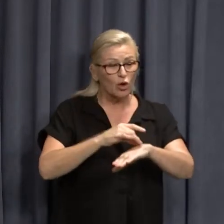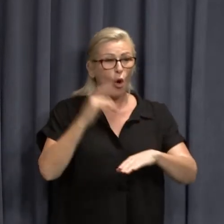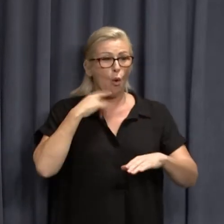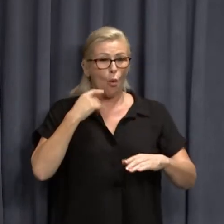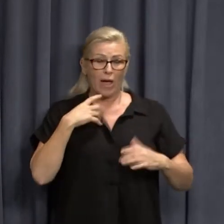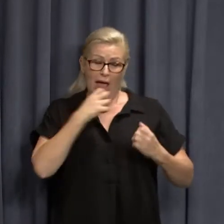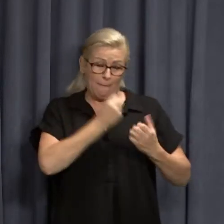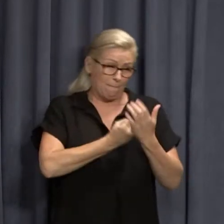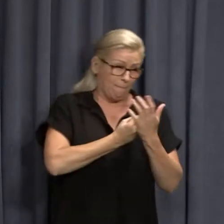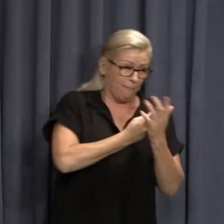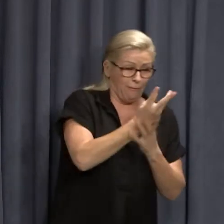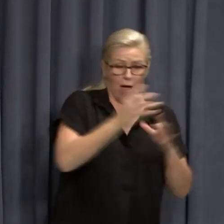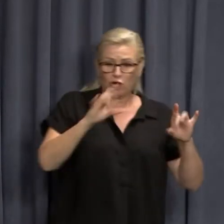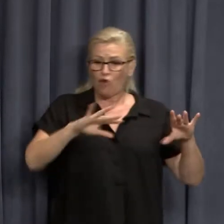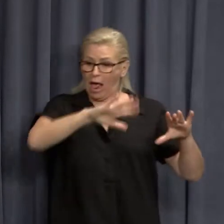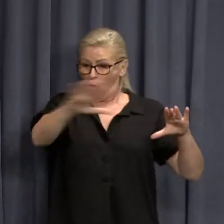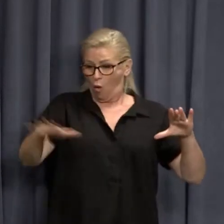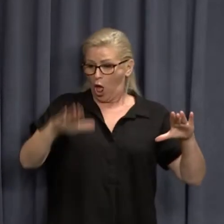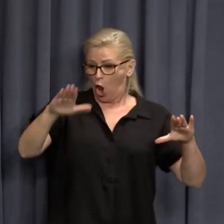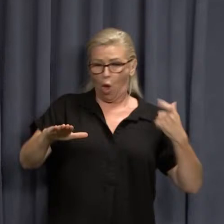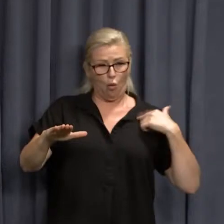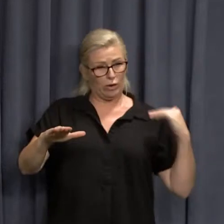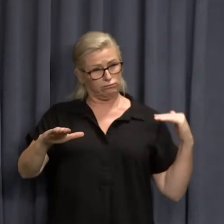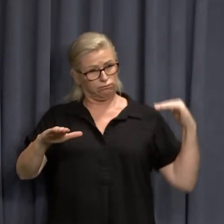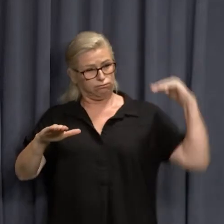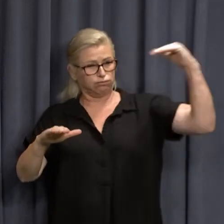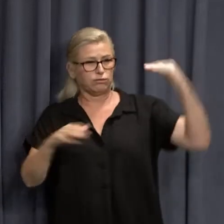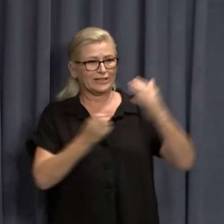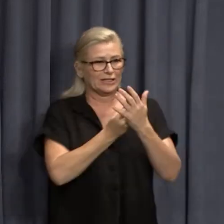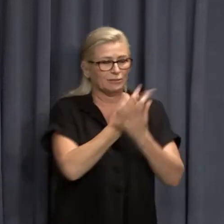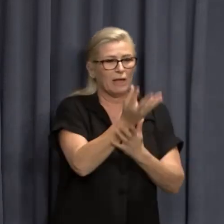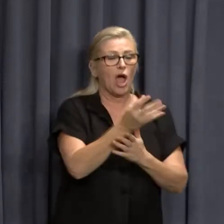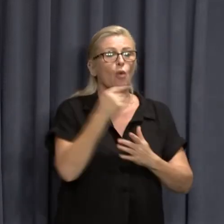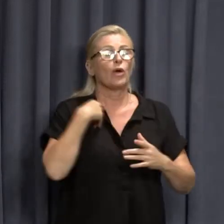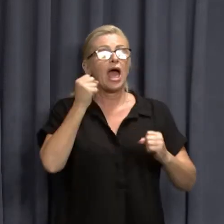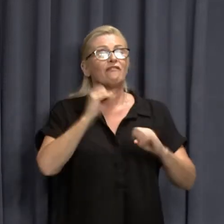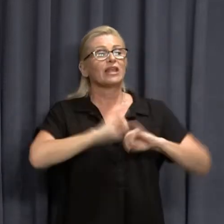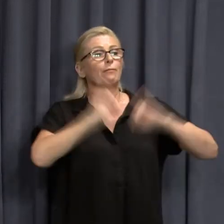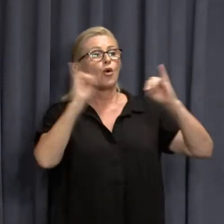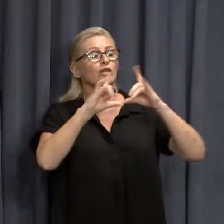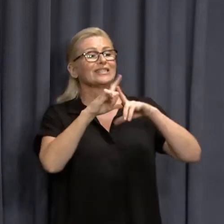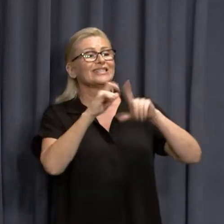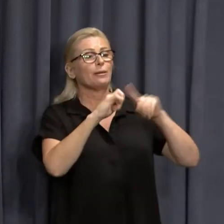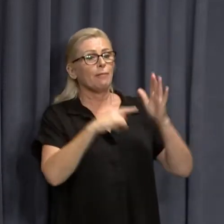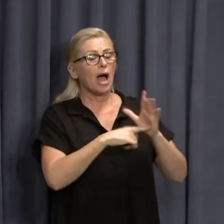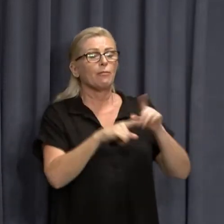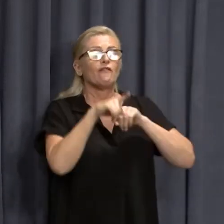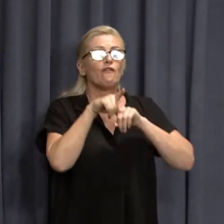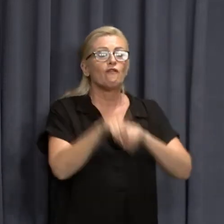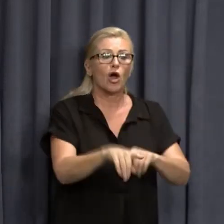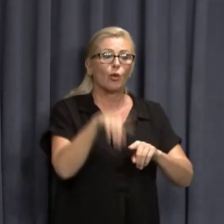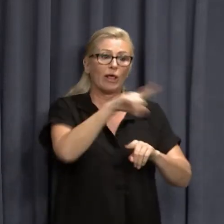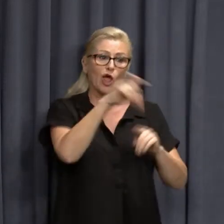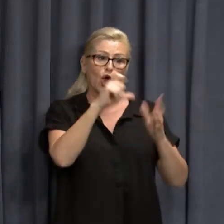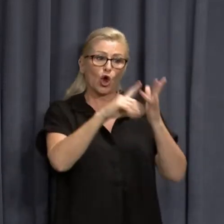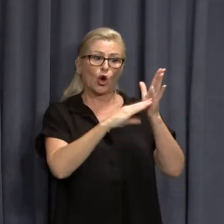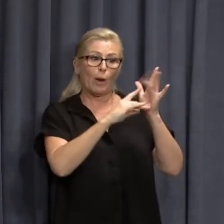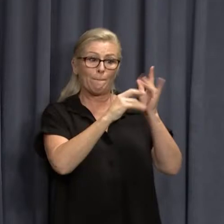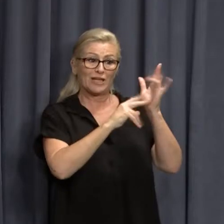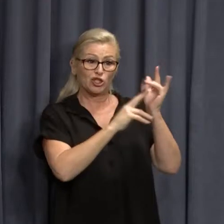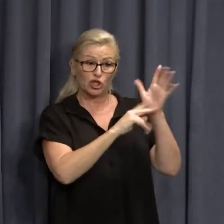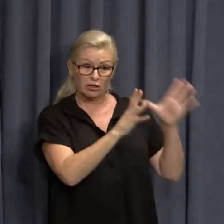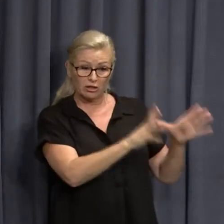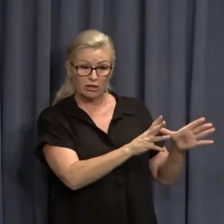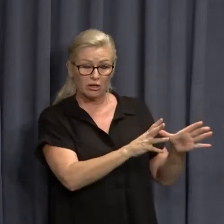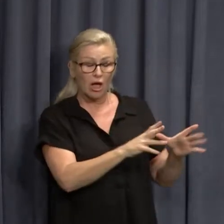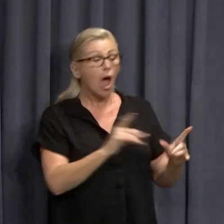on health of all the states, the best performing emergency departments in Australia, according to the Productivity Commission. But it